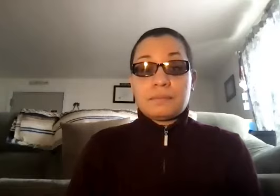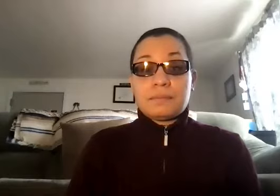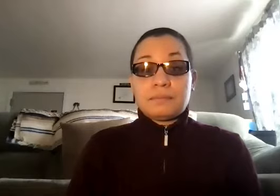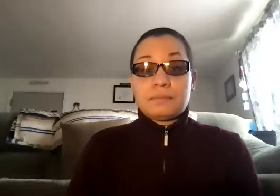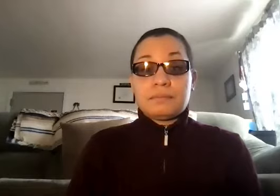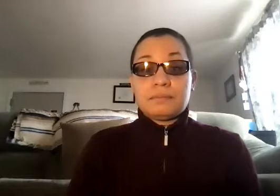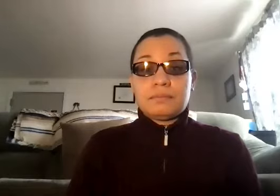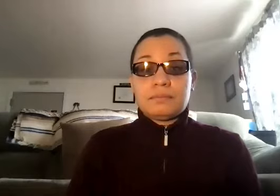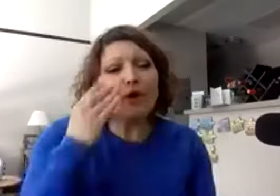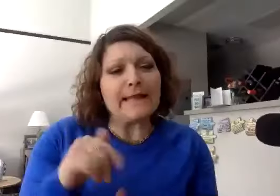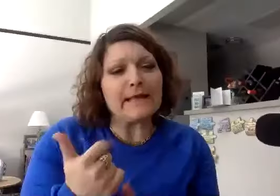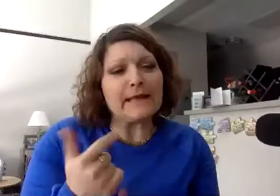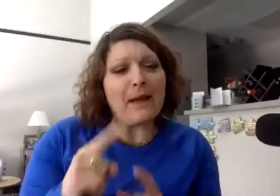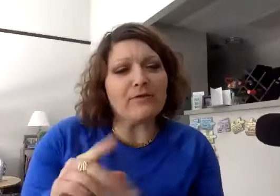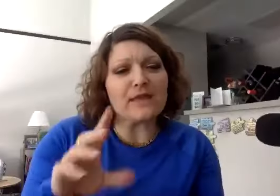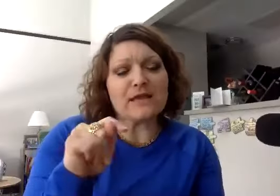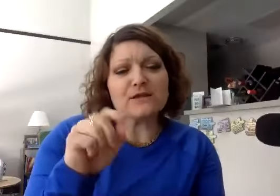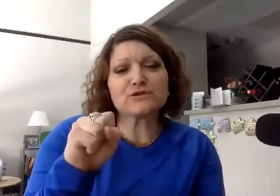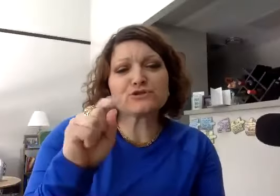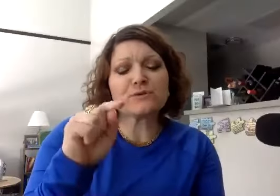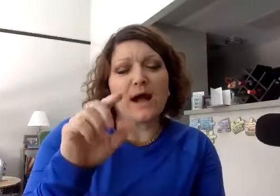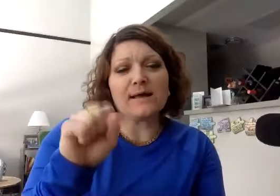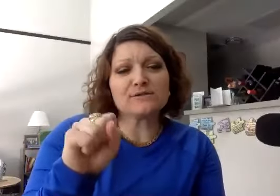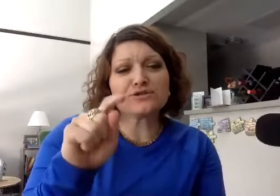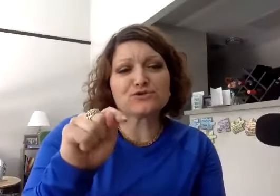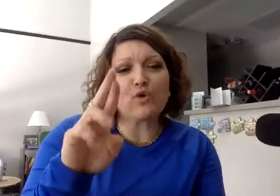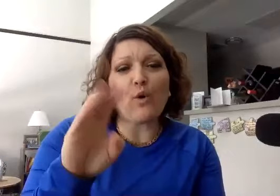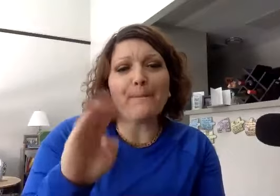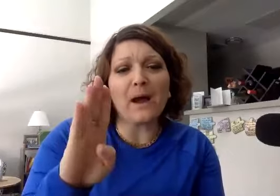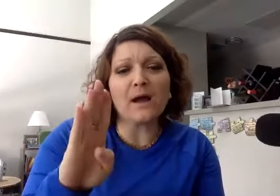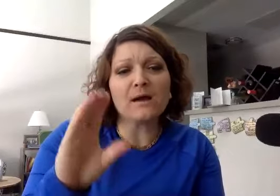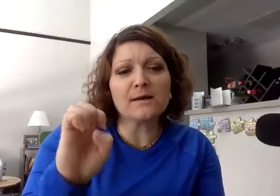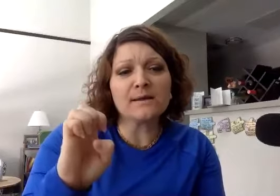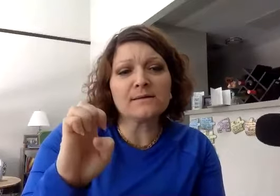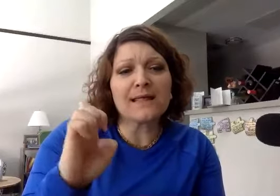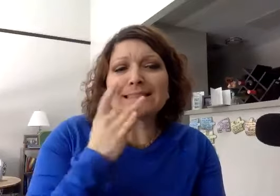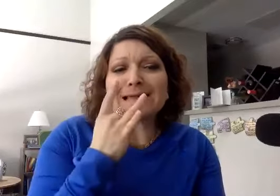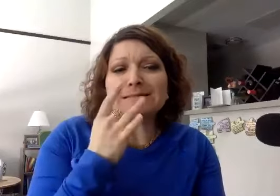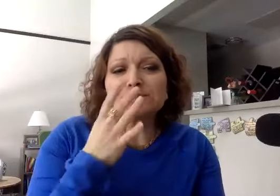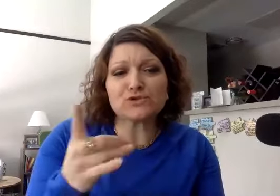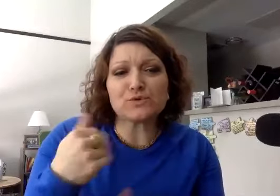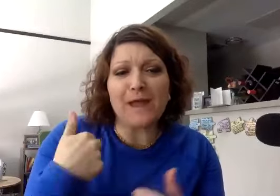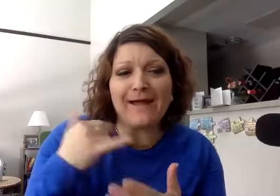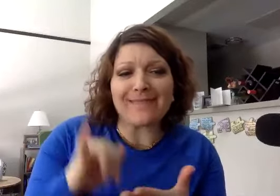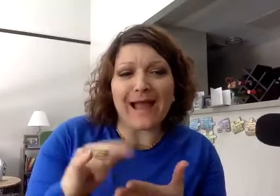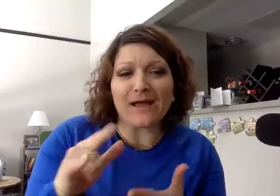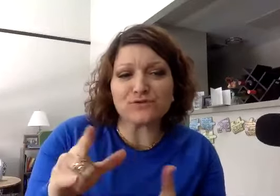Do you know anything about the strobe light? you have that? Do